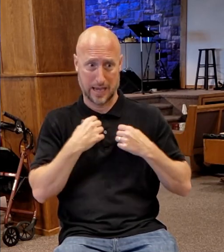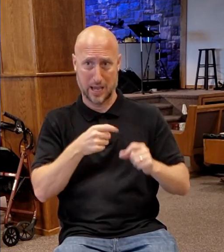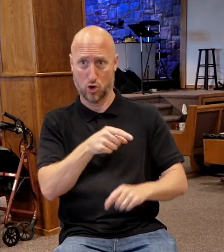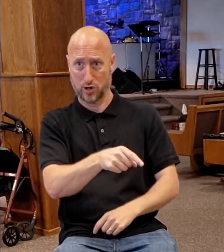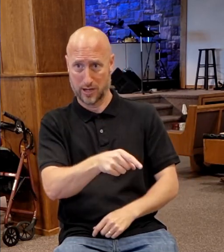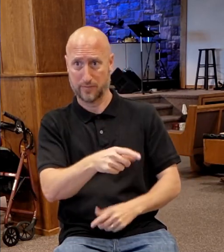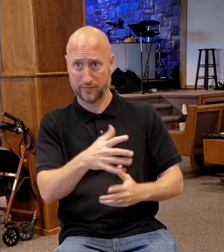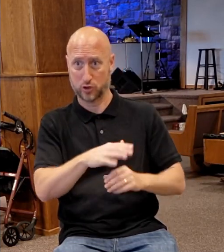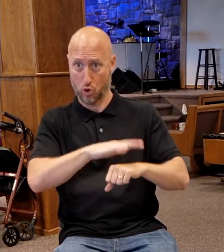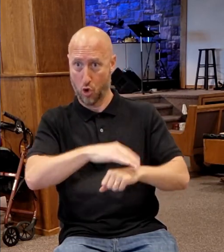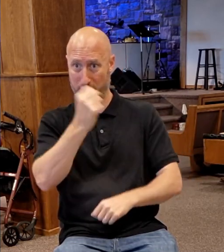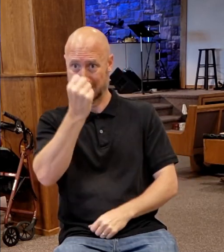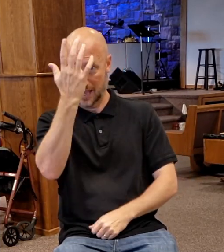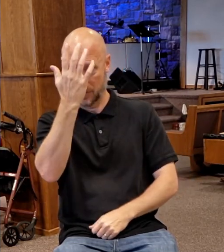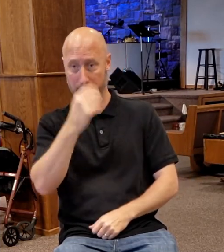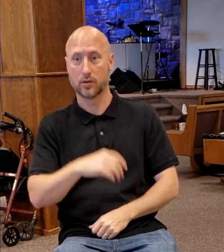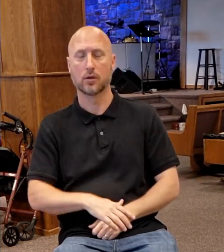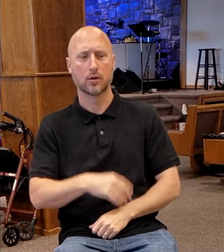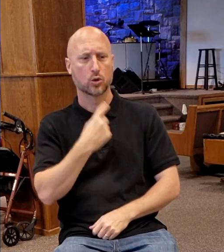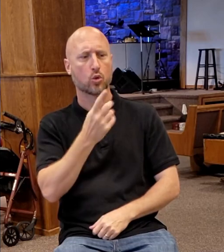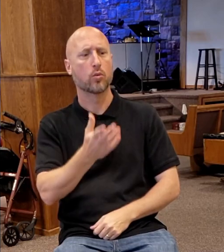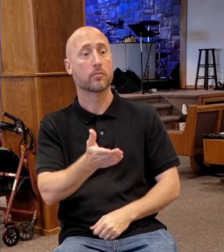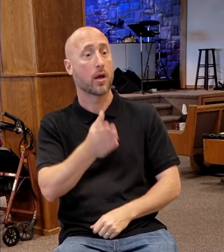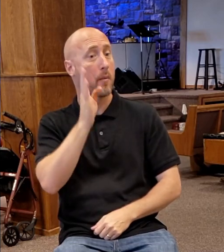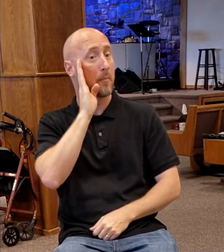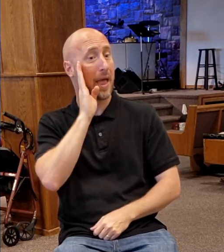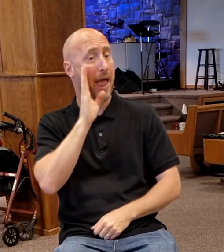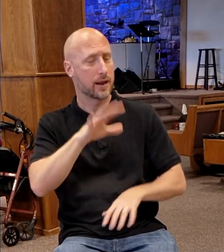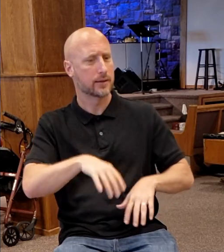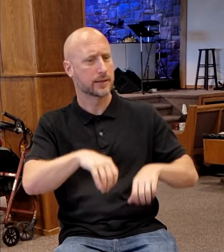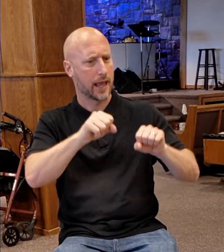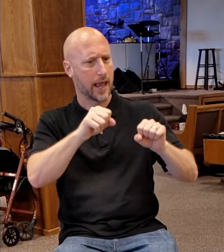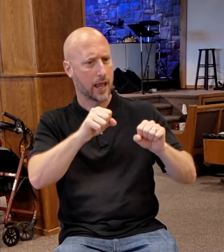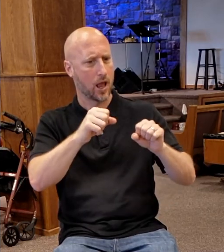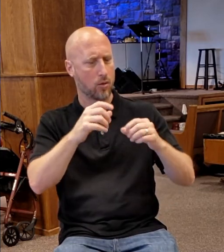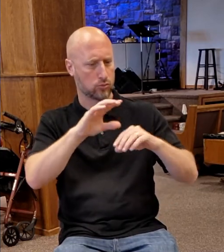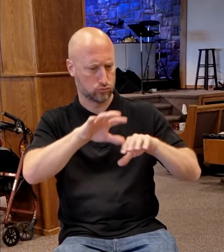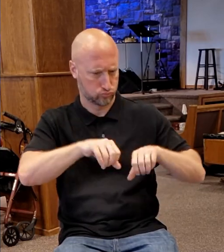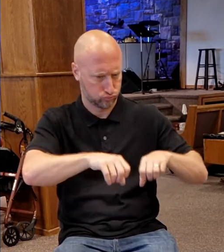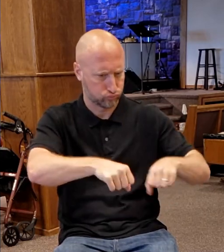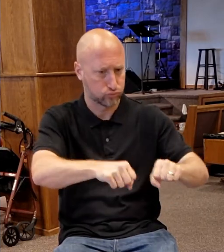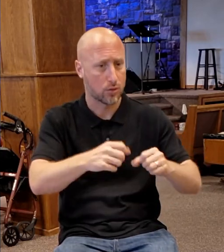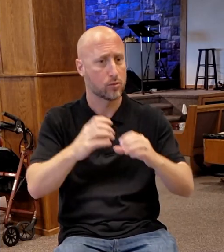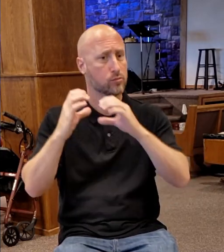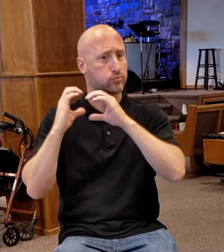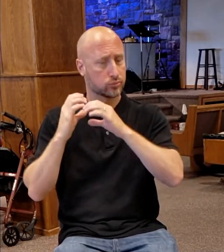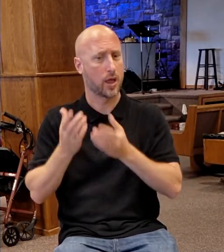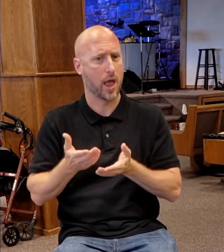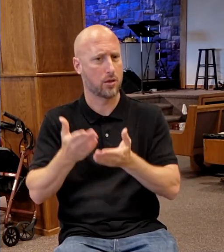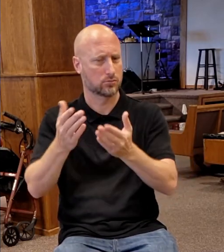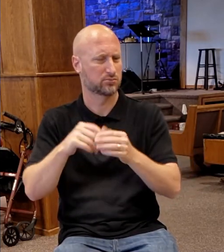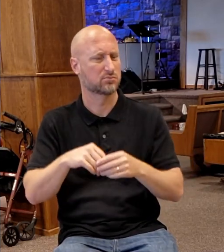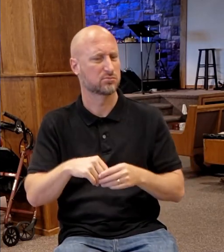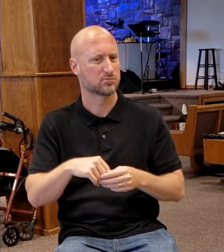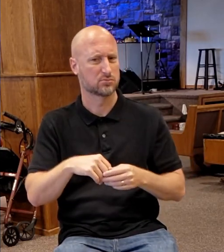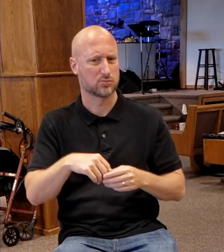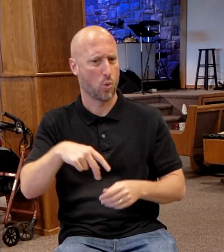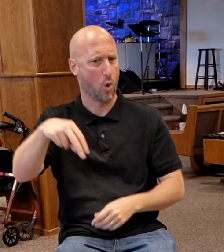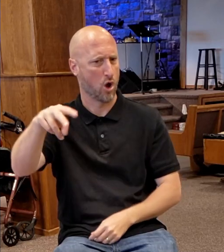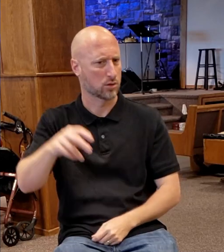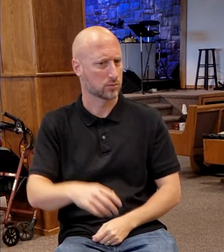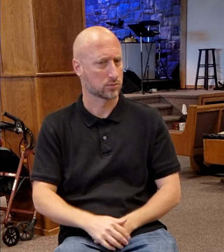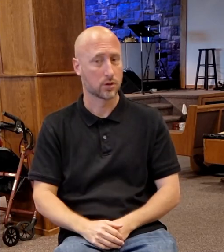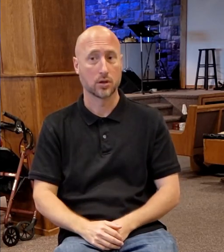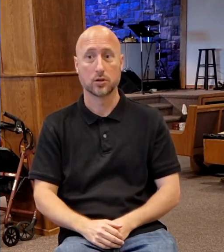told the guy, take up your bed and walk. And religious Jews were furious because it was the Sabbath. And who do you think that you are? And they